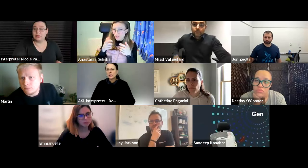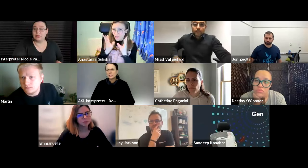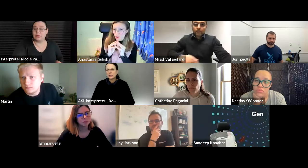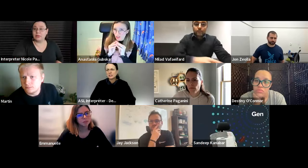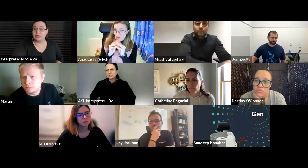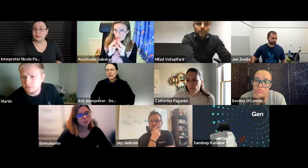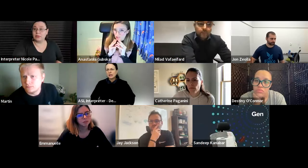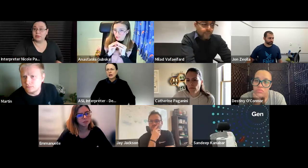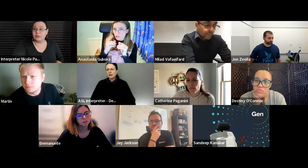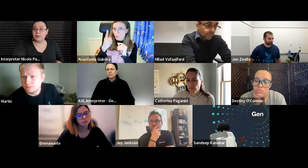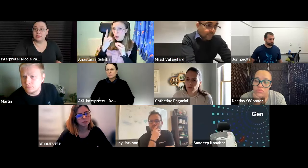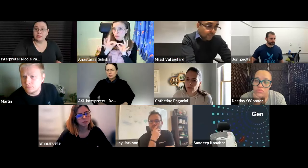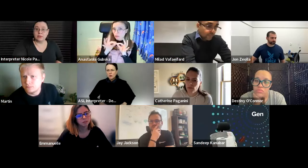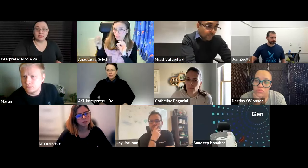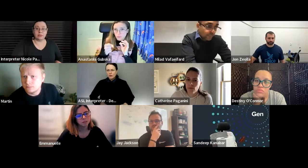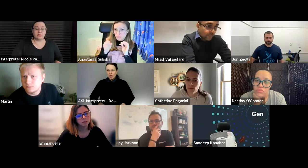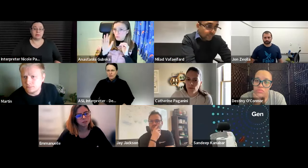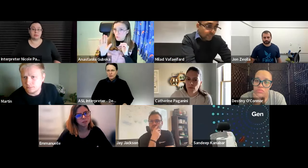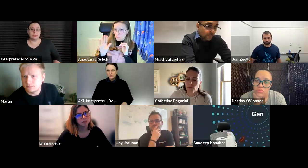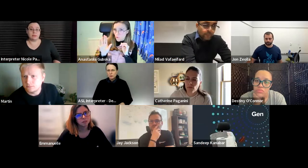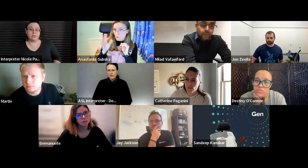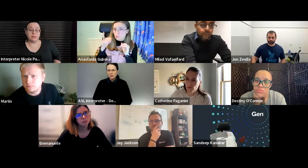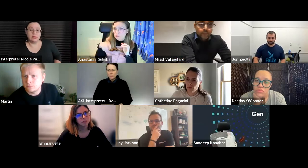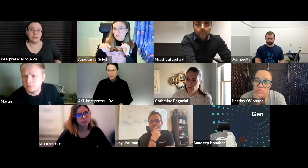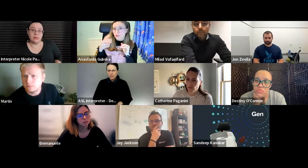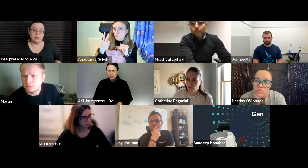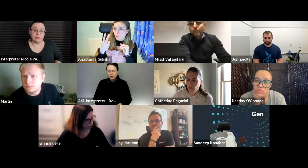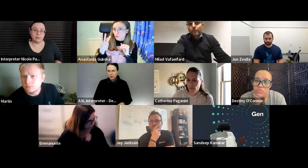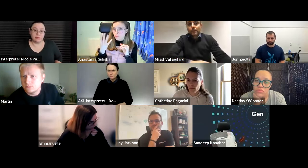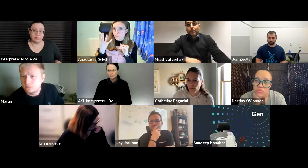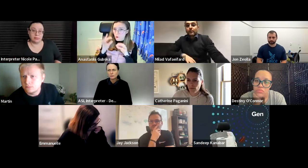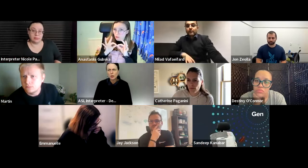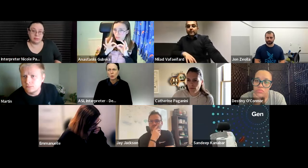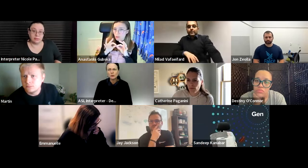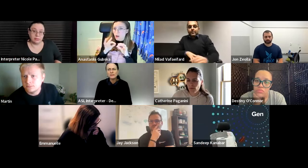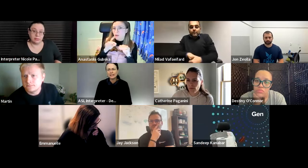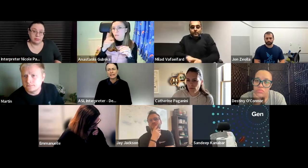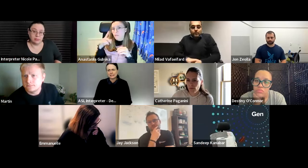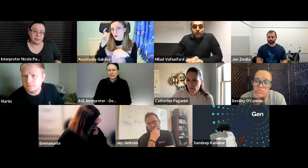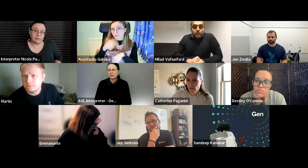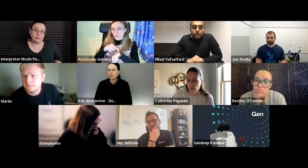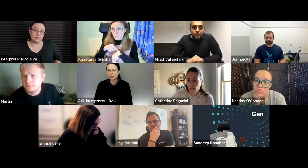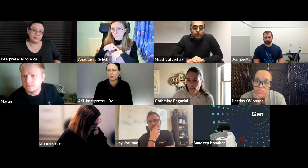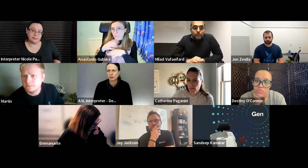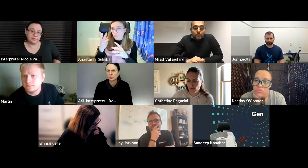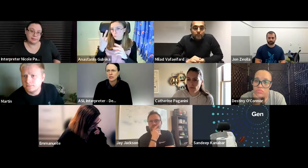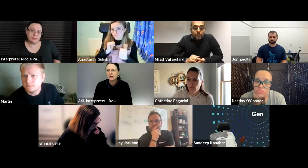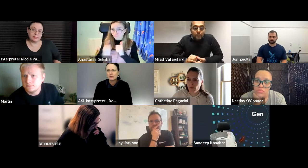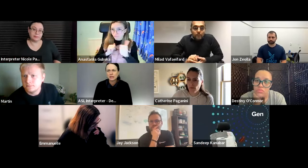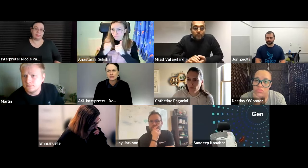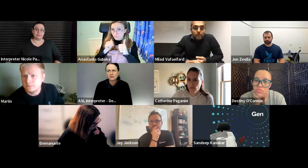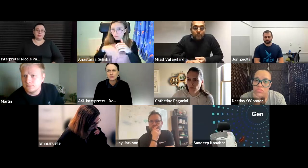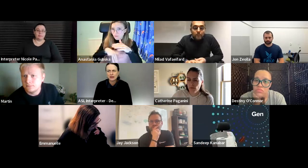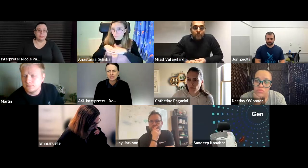so anastasia is saying um so for the conference having one interpreter we'll definitely need a team of interpreters